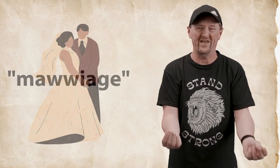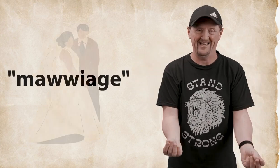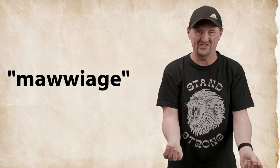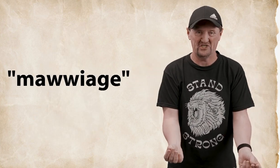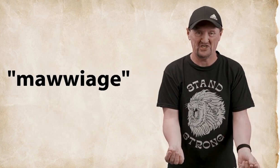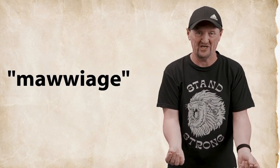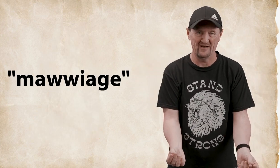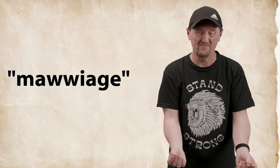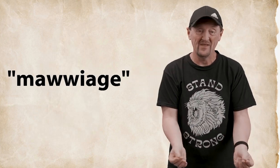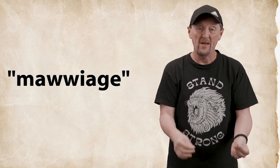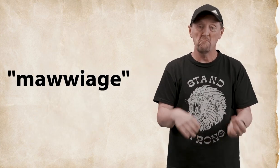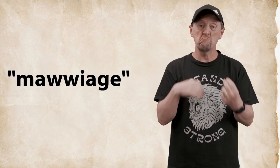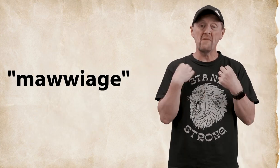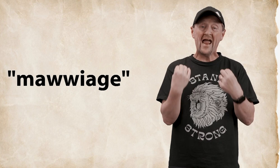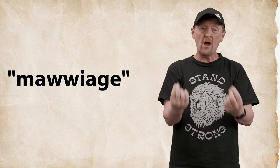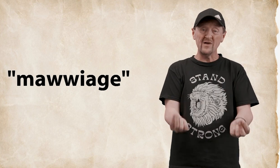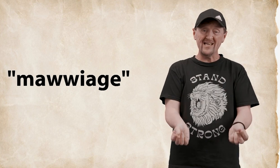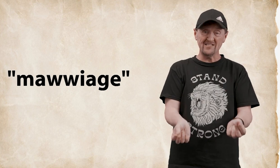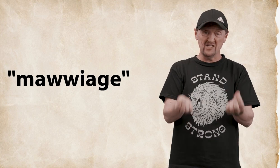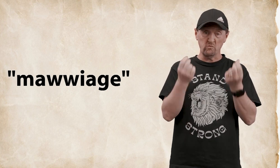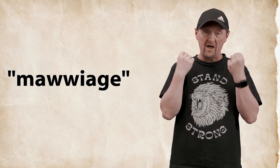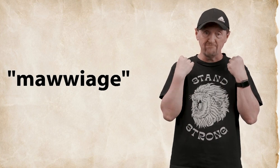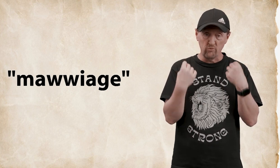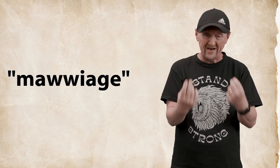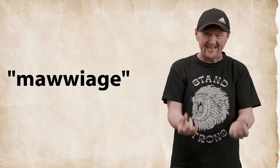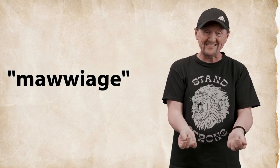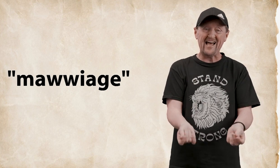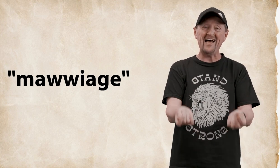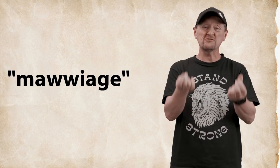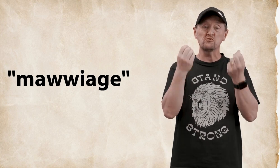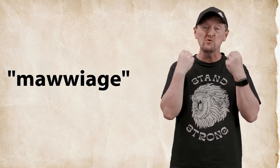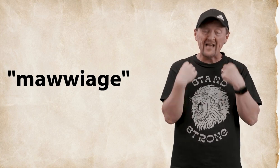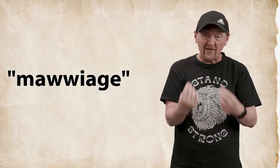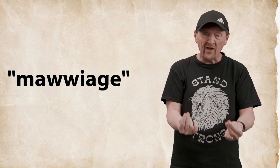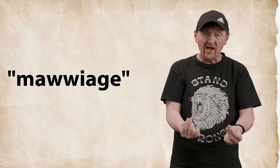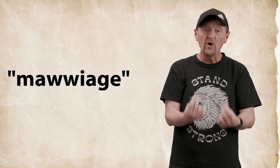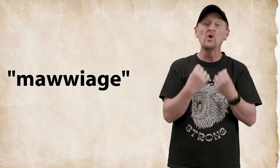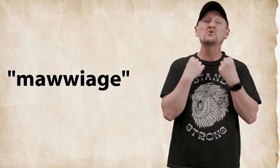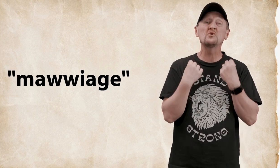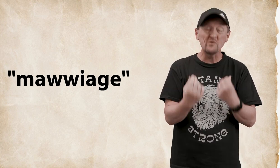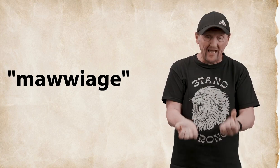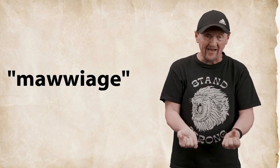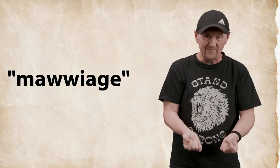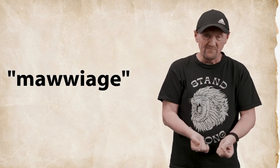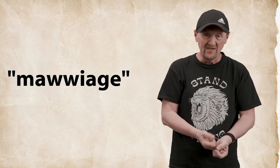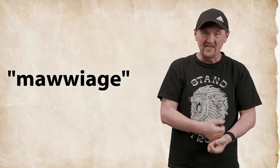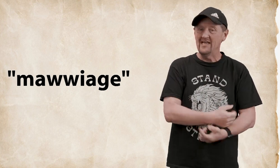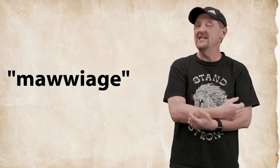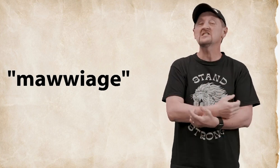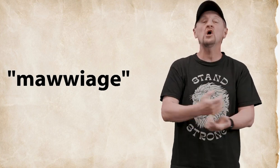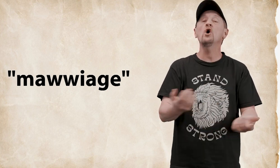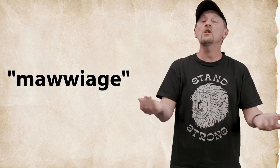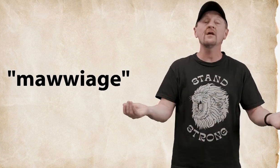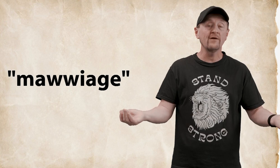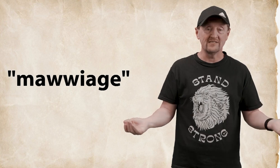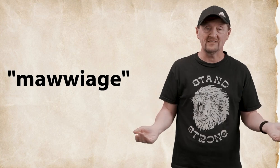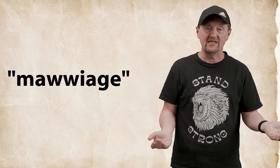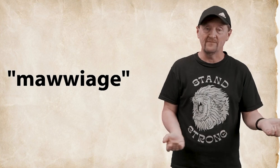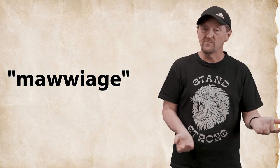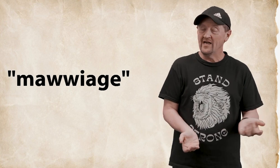marriage is what brings us together today and it's a hilarious scene and